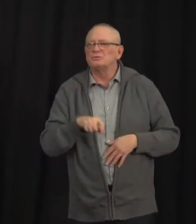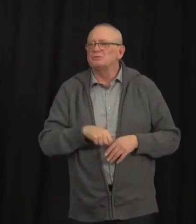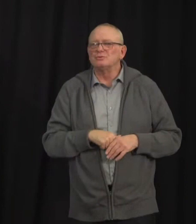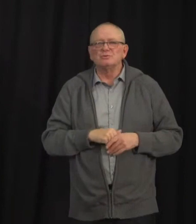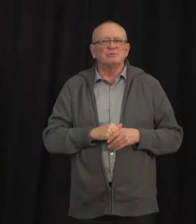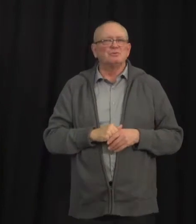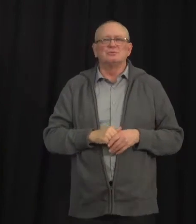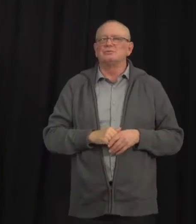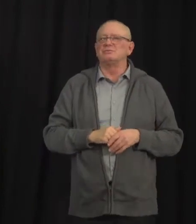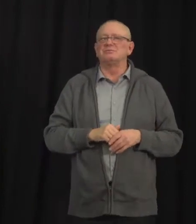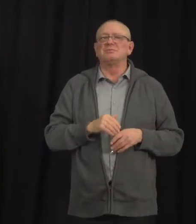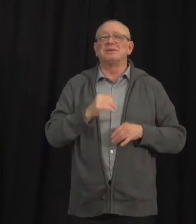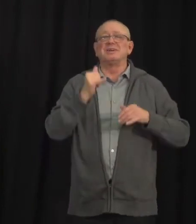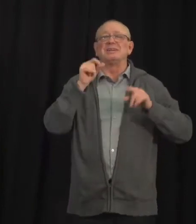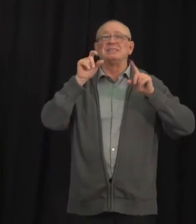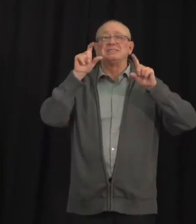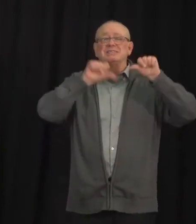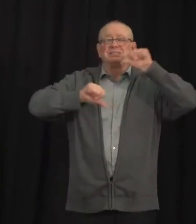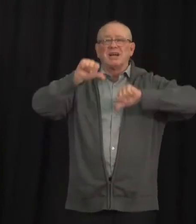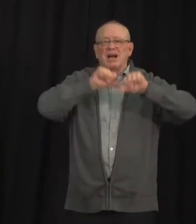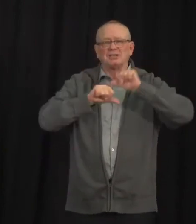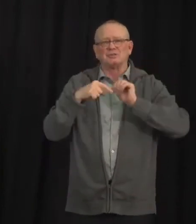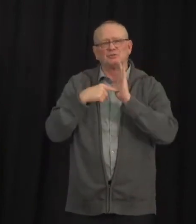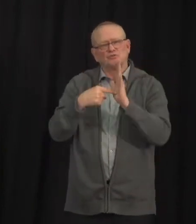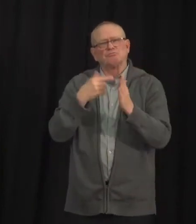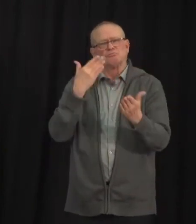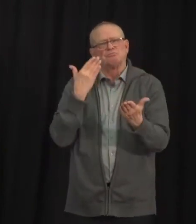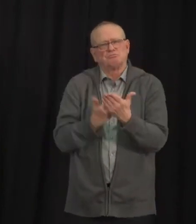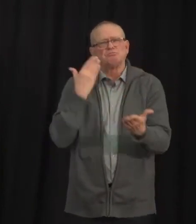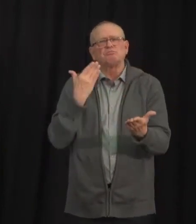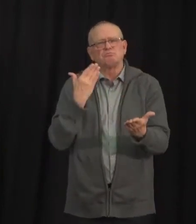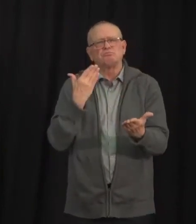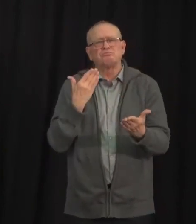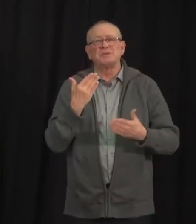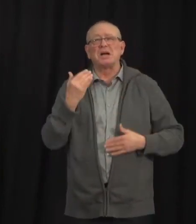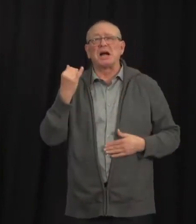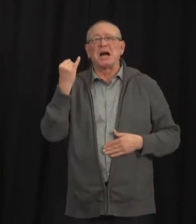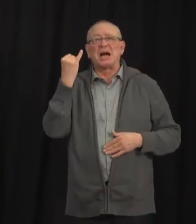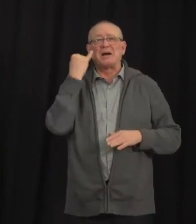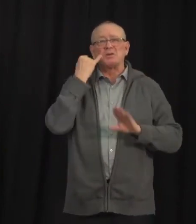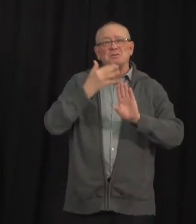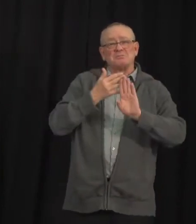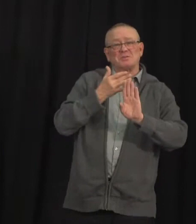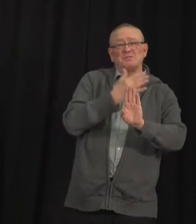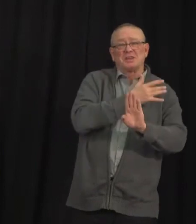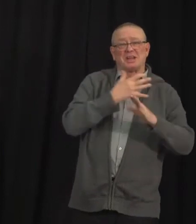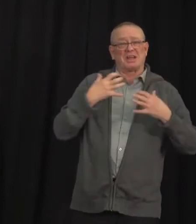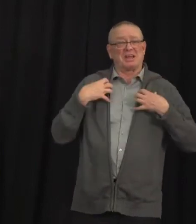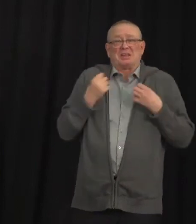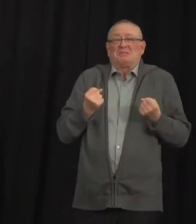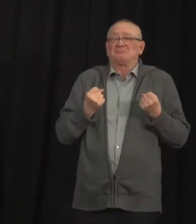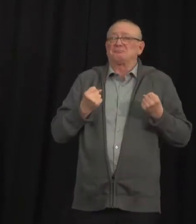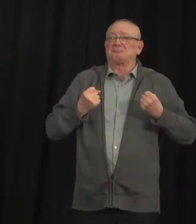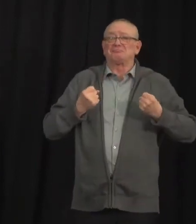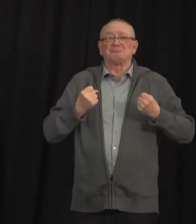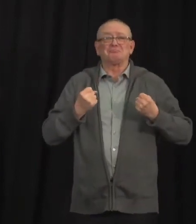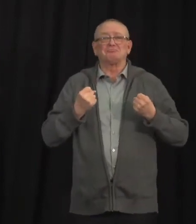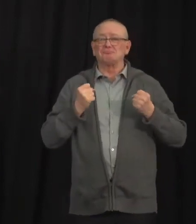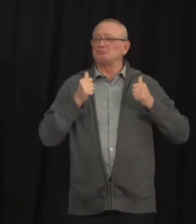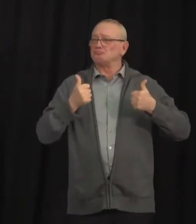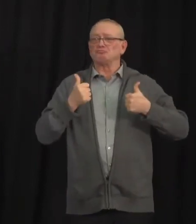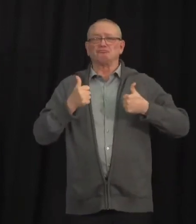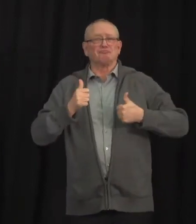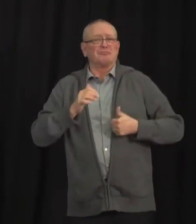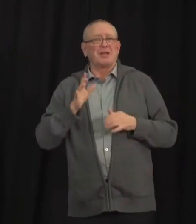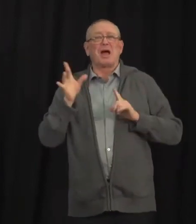has an immune-compromising condition, they are not infectious to others after 10 days have passed from the start of their symptoms,